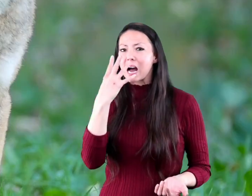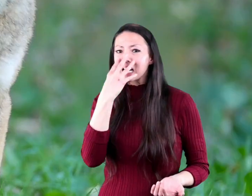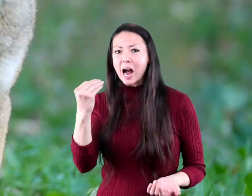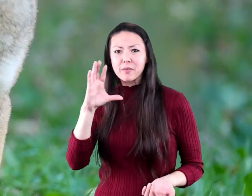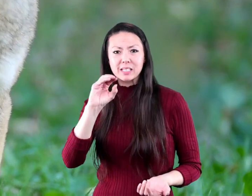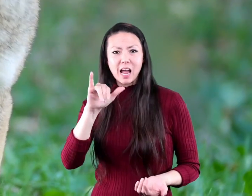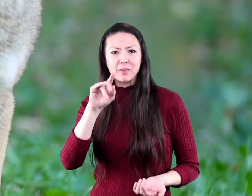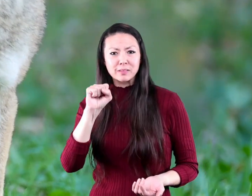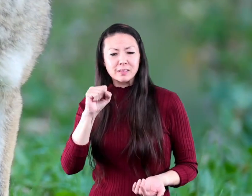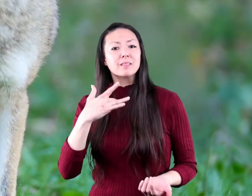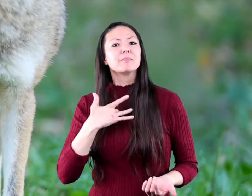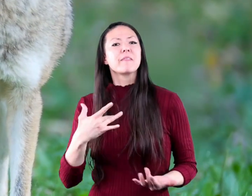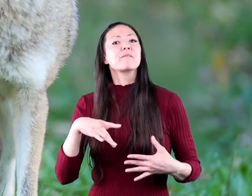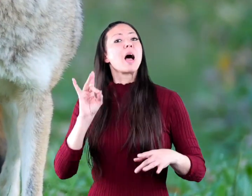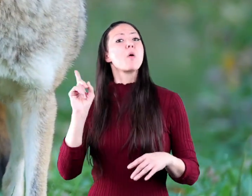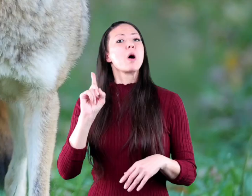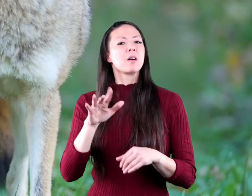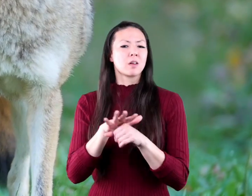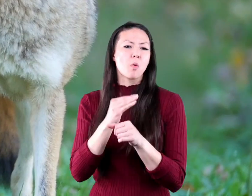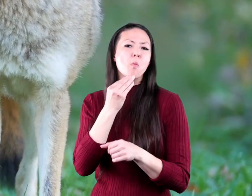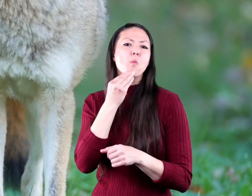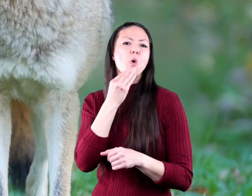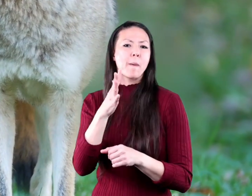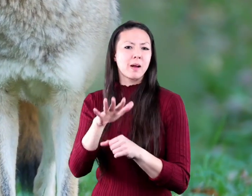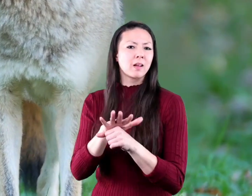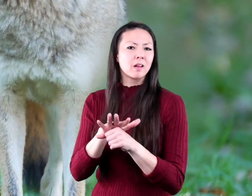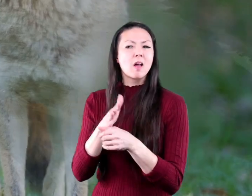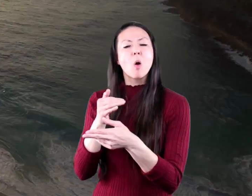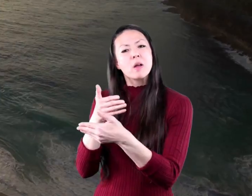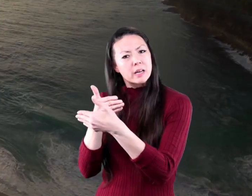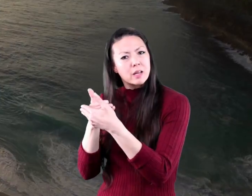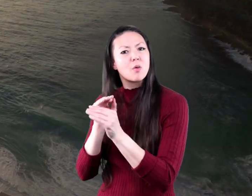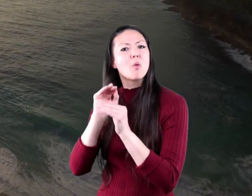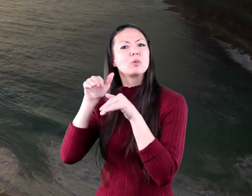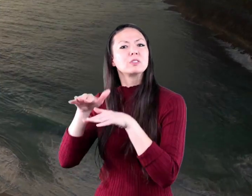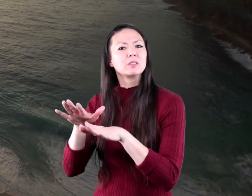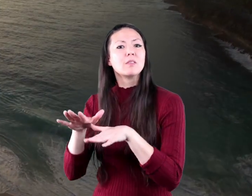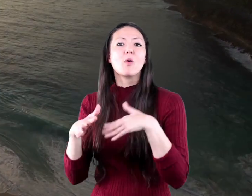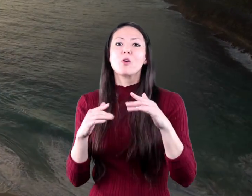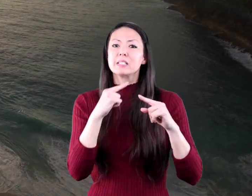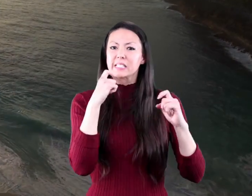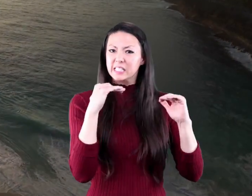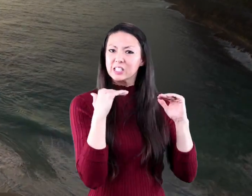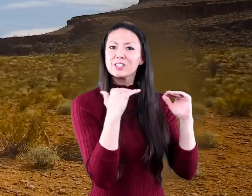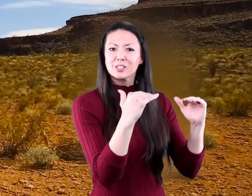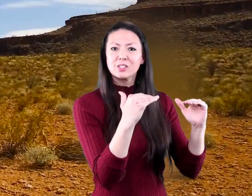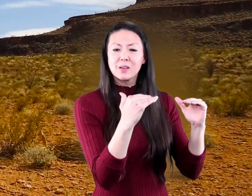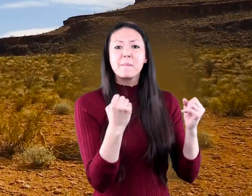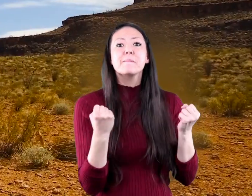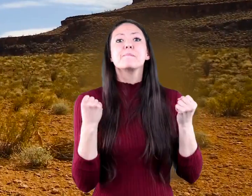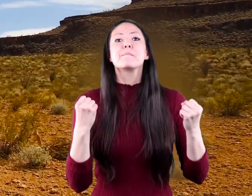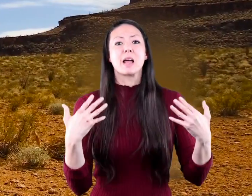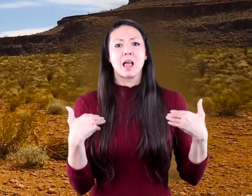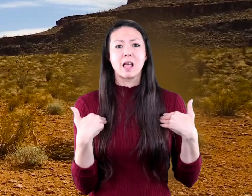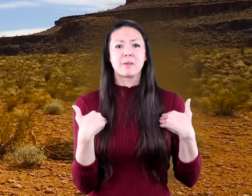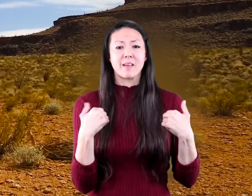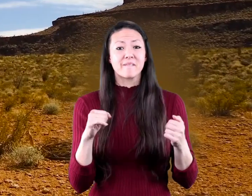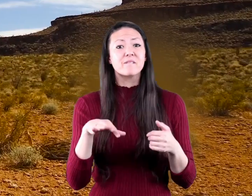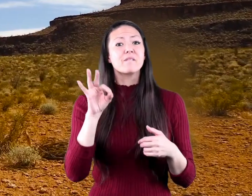coyotes are found in the warmer climates near the oceans and deserts and many more animals can be found in